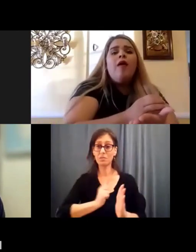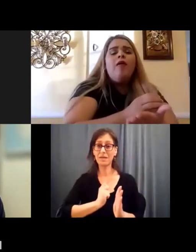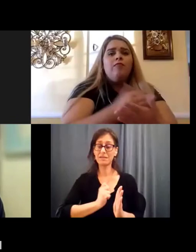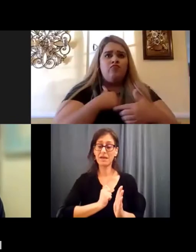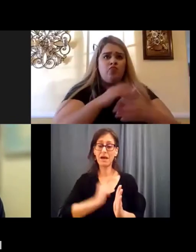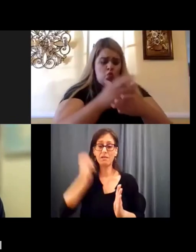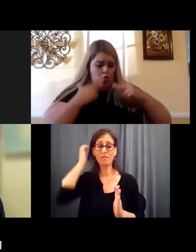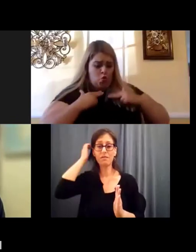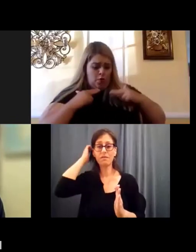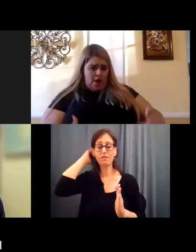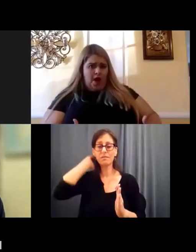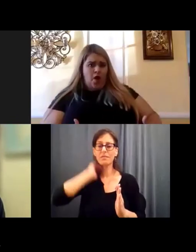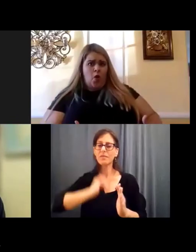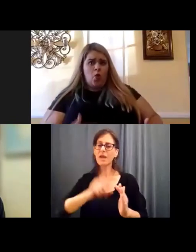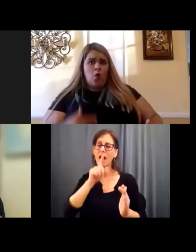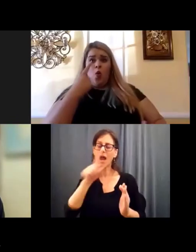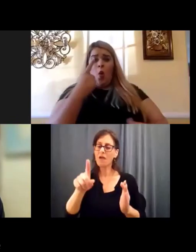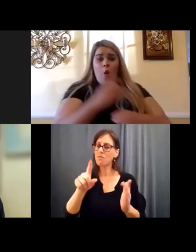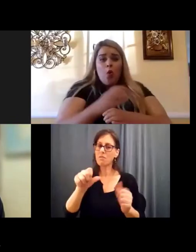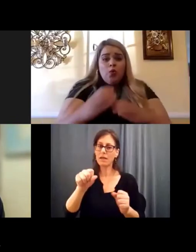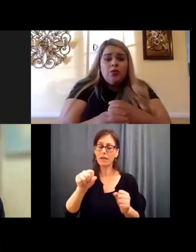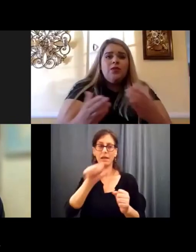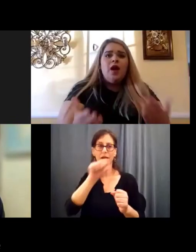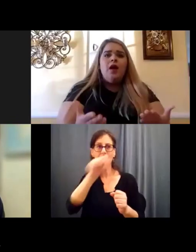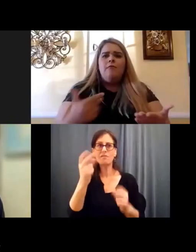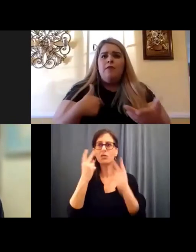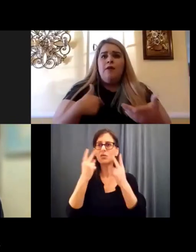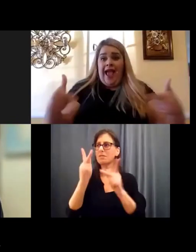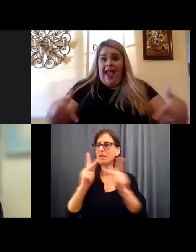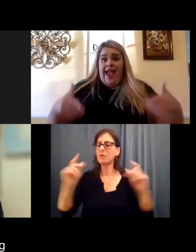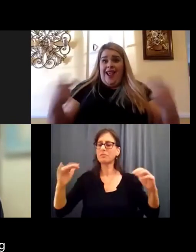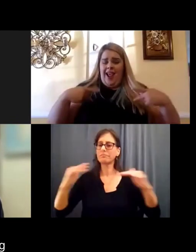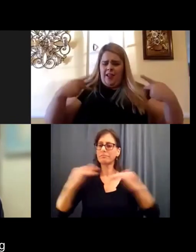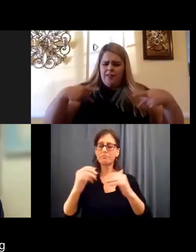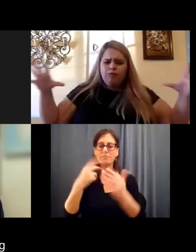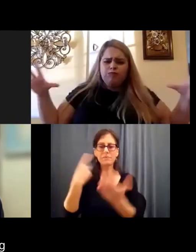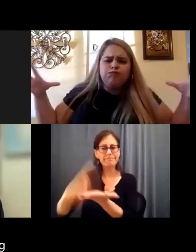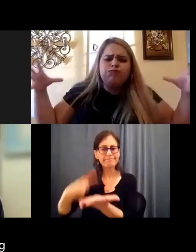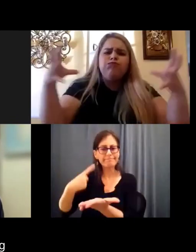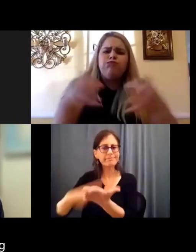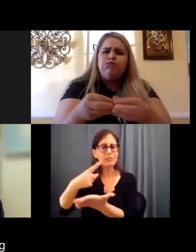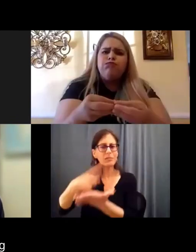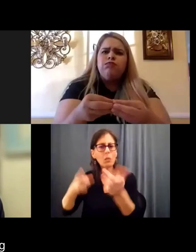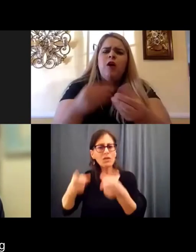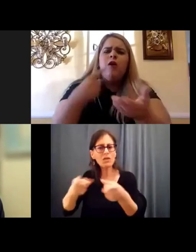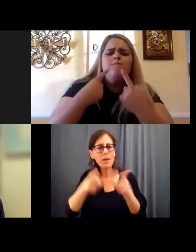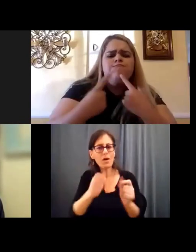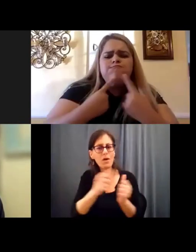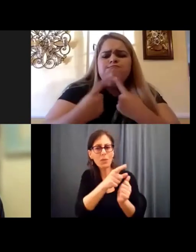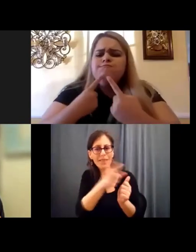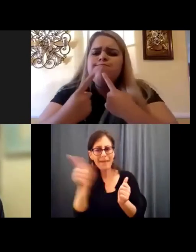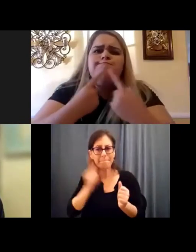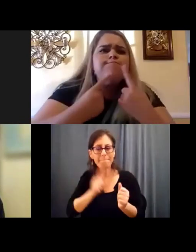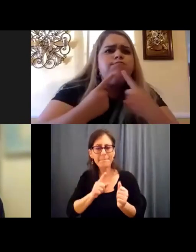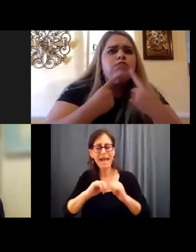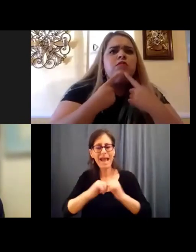I love to be able to see is bringing people together to talk about what's going on with them. And then how do we elevate the